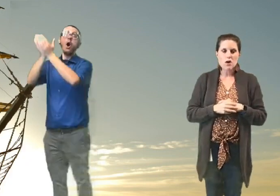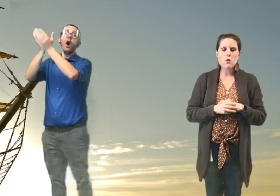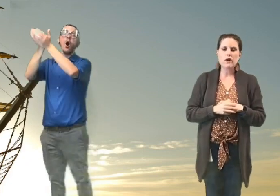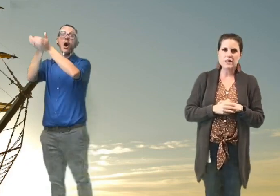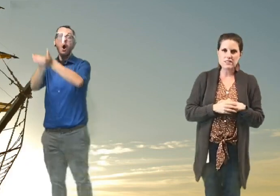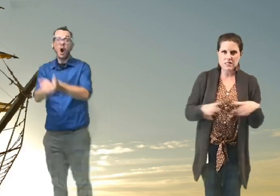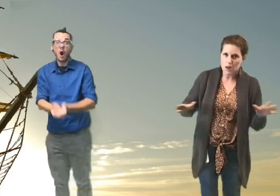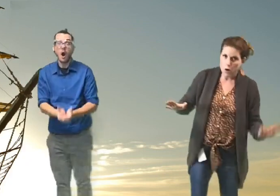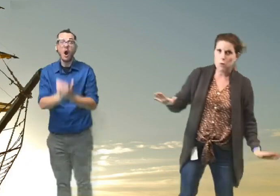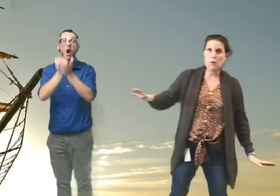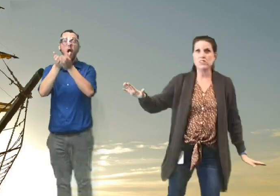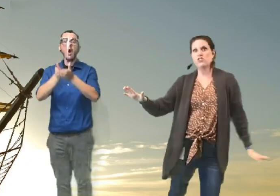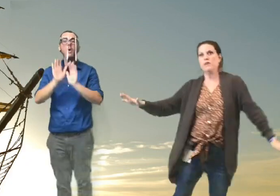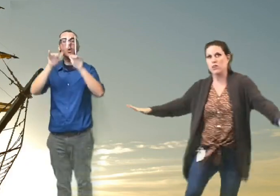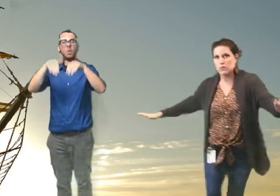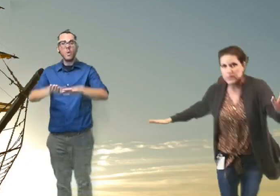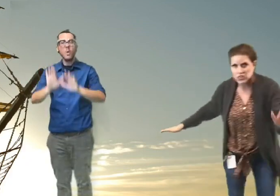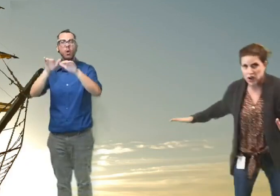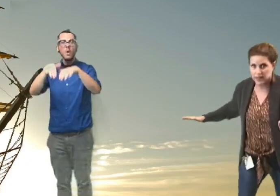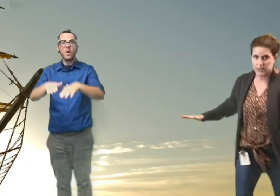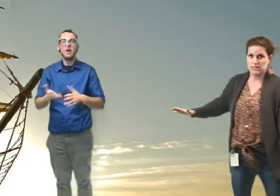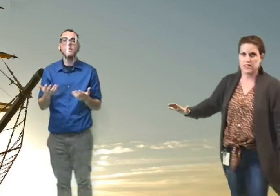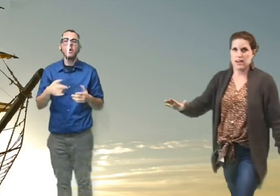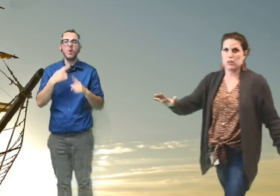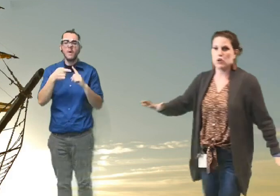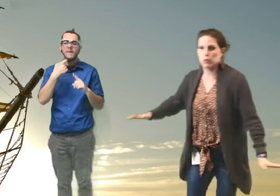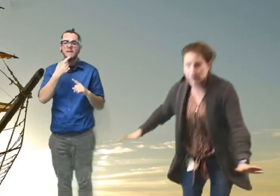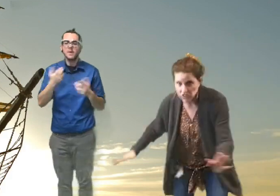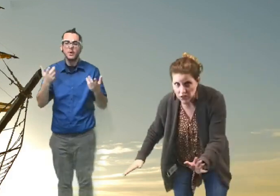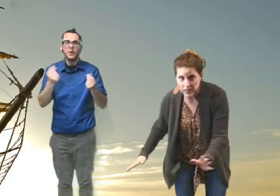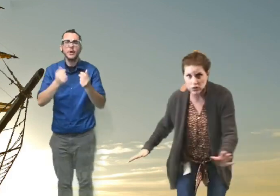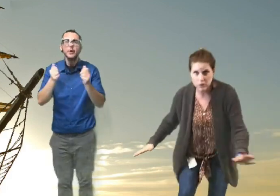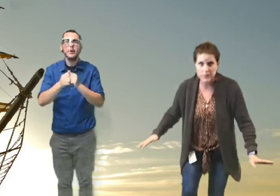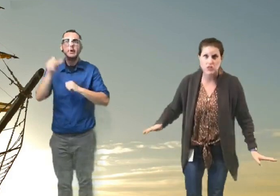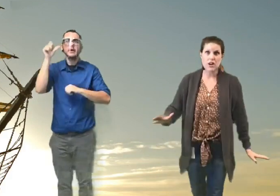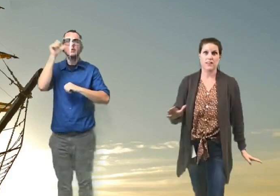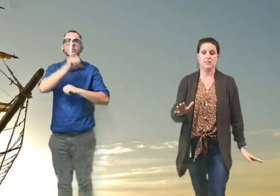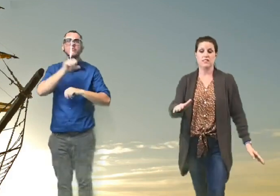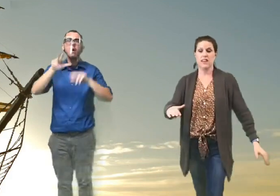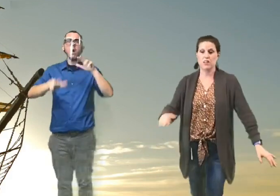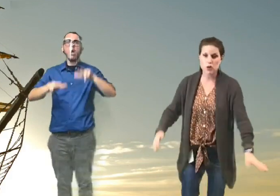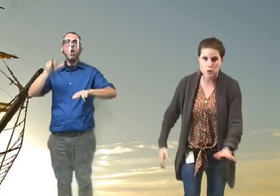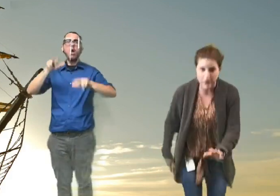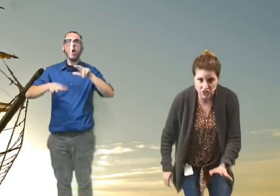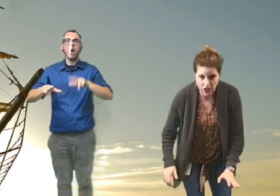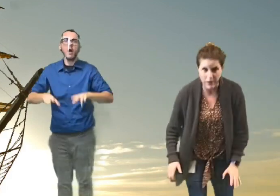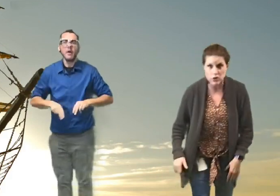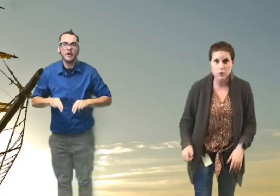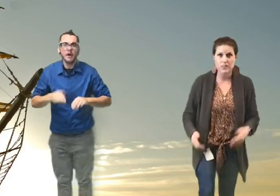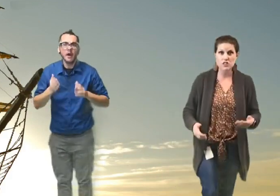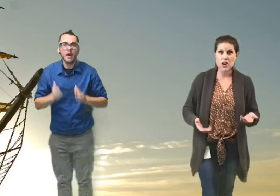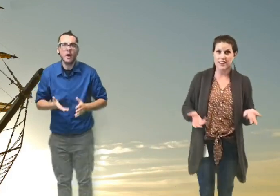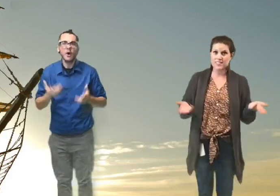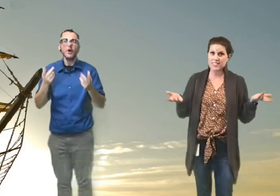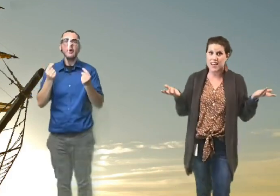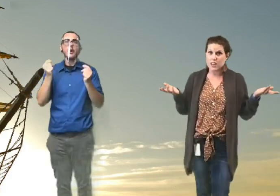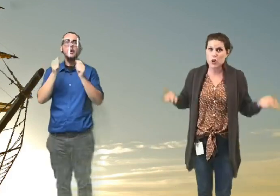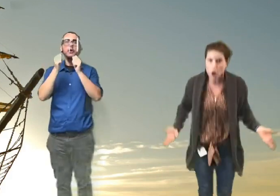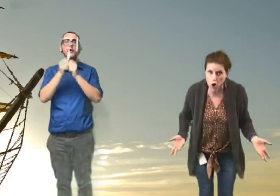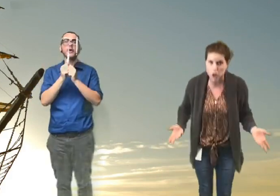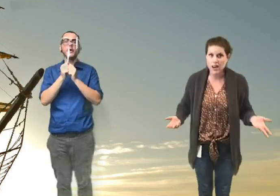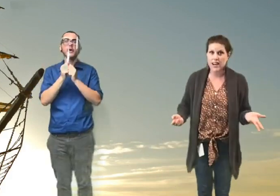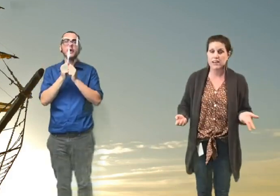when it's what shall we do with a drunken sailor? What shall we do with a drunken sailor? What shall we do with a drunken